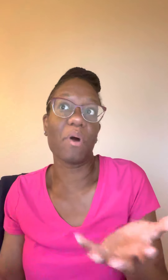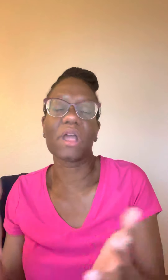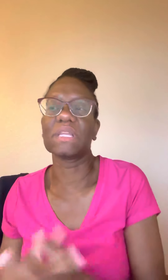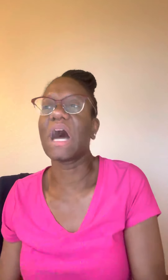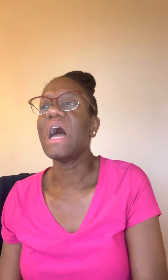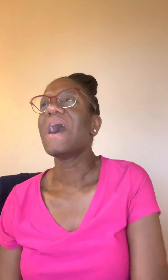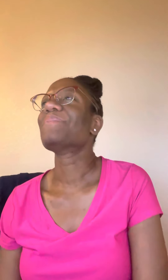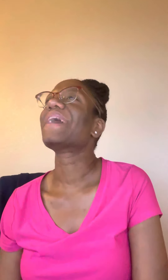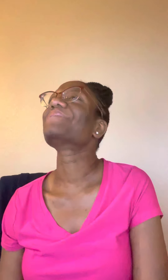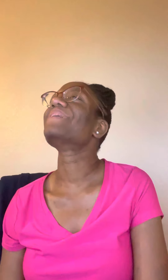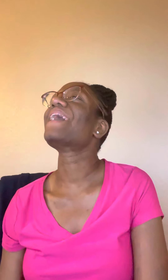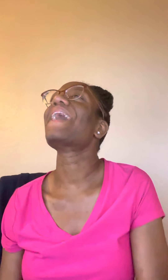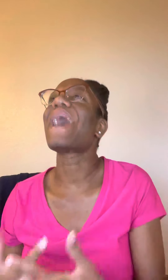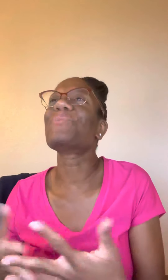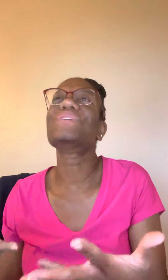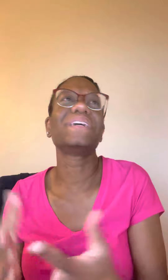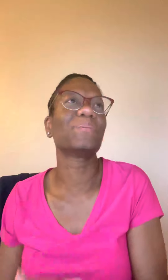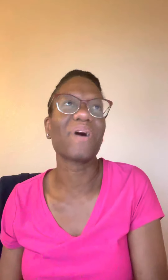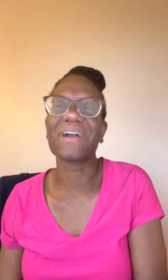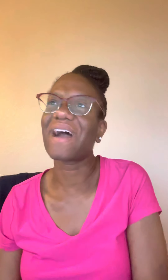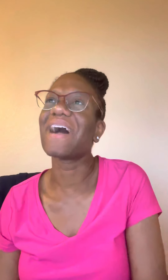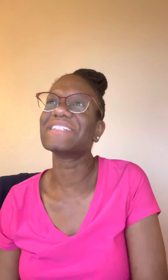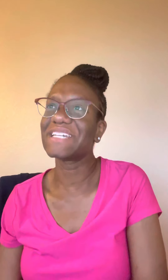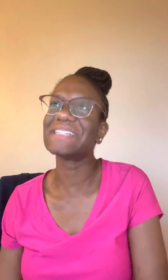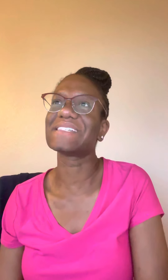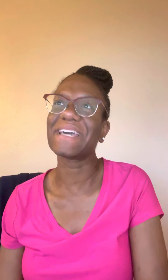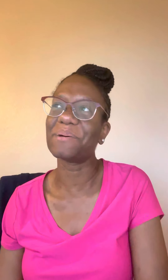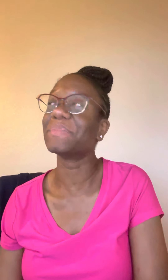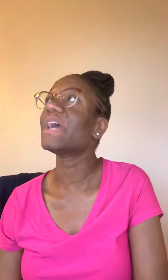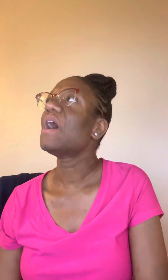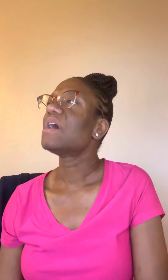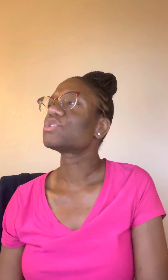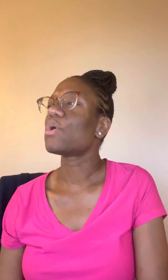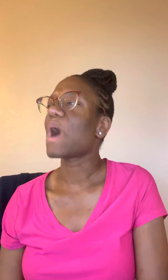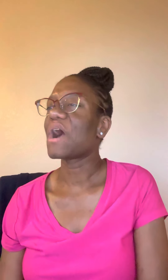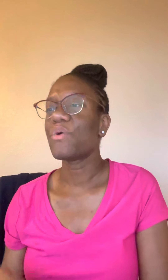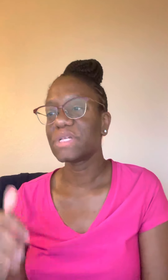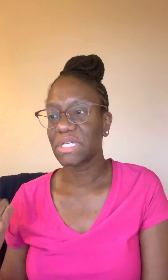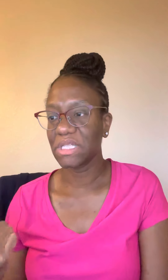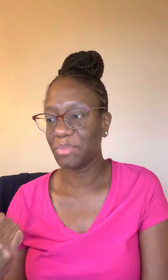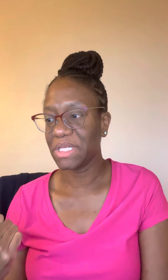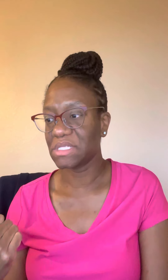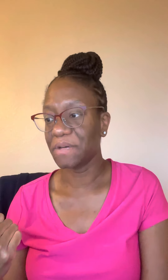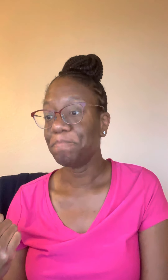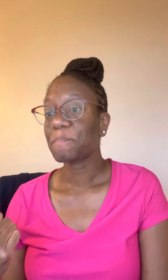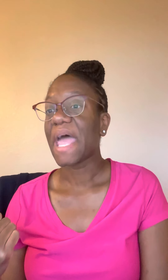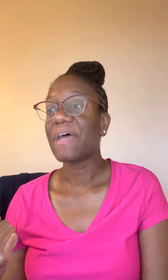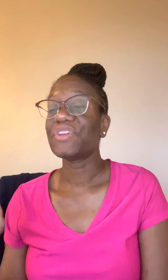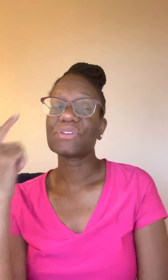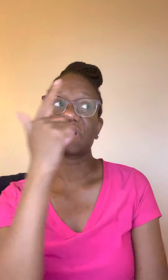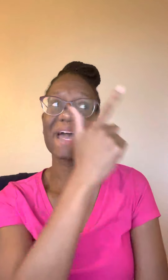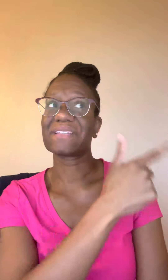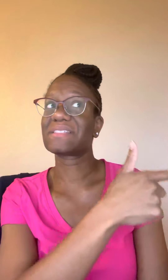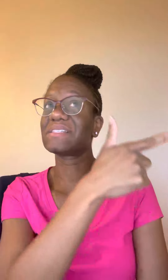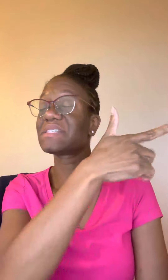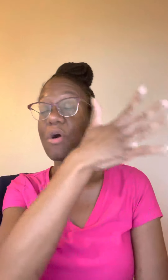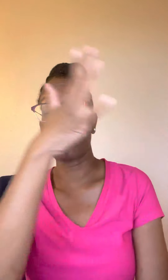parking lot. I'm like, I would hit a parked car. Jesus help me. So I go in to get the pizza and there's like, it's a whole